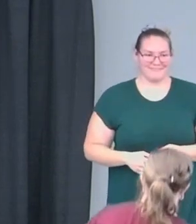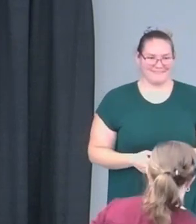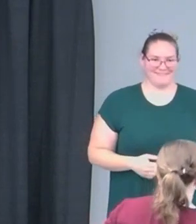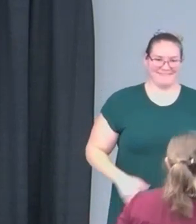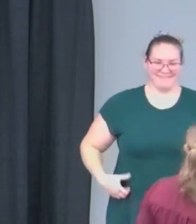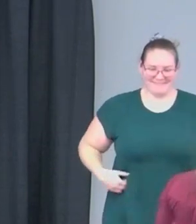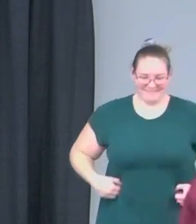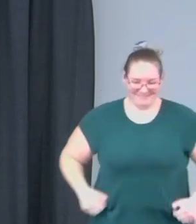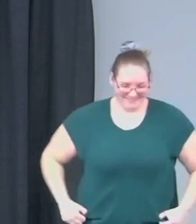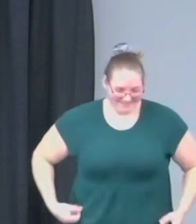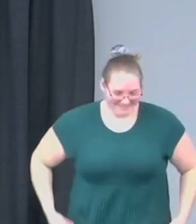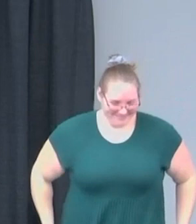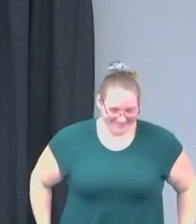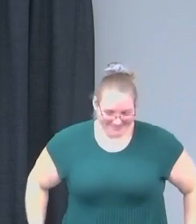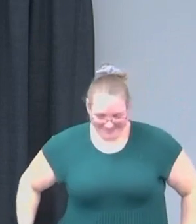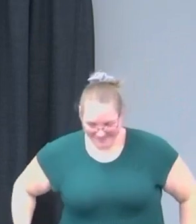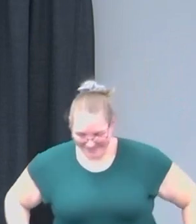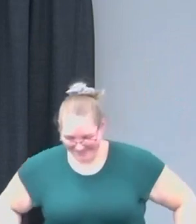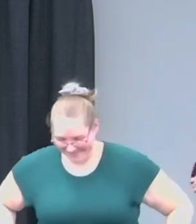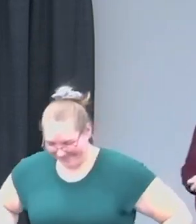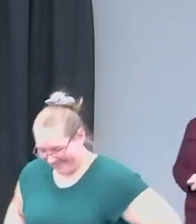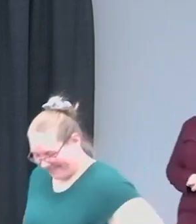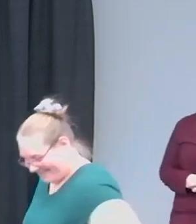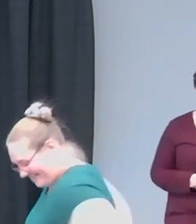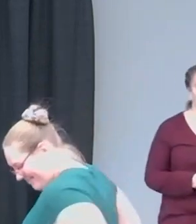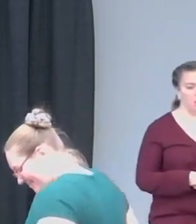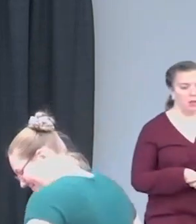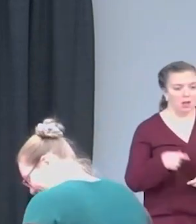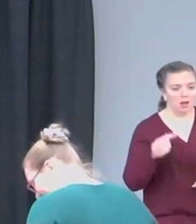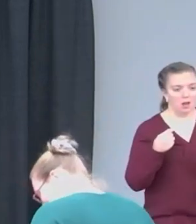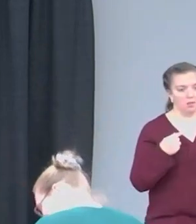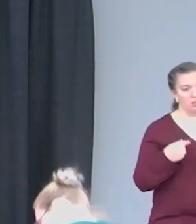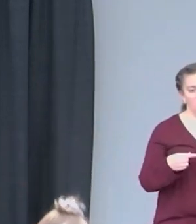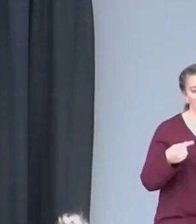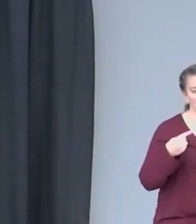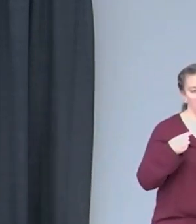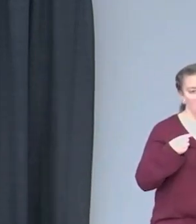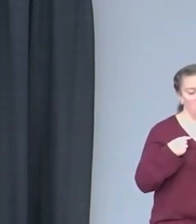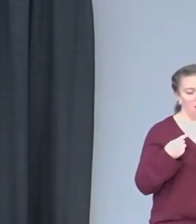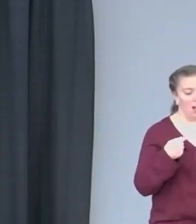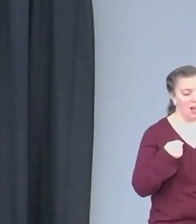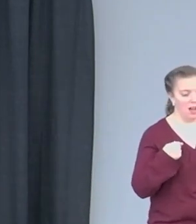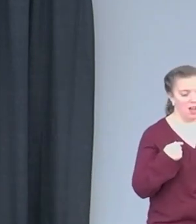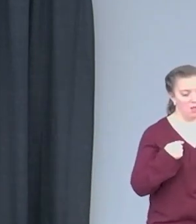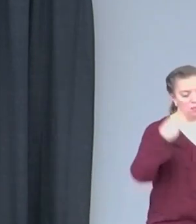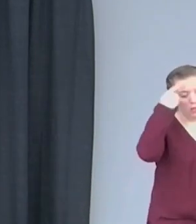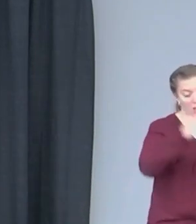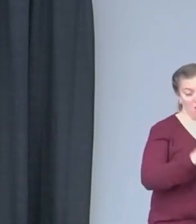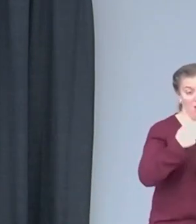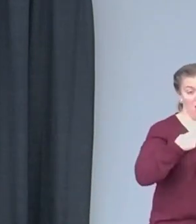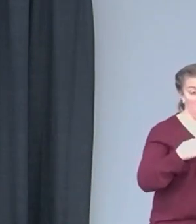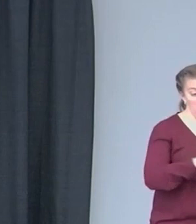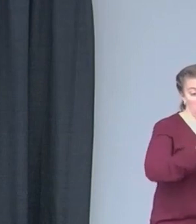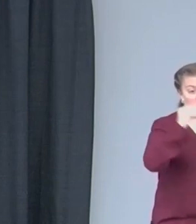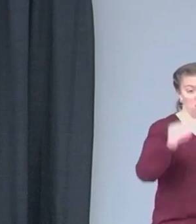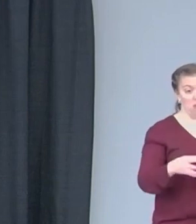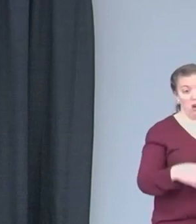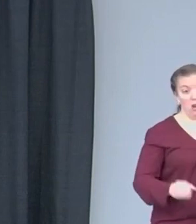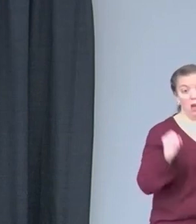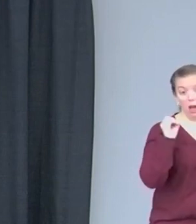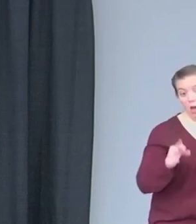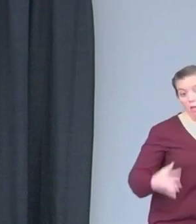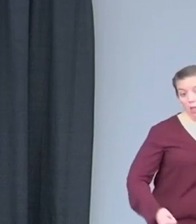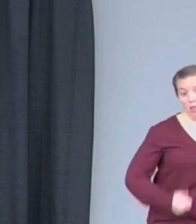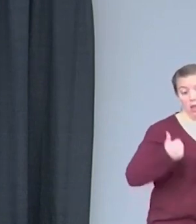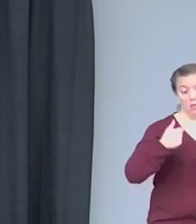that's me though. I'm a student. I reference myself as a student of life. That means that I can learn from everything.